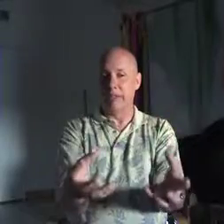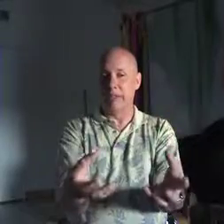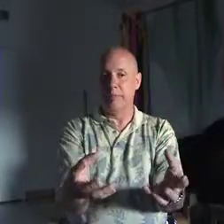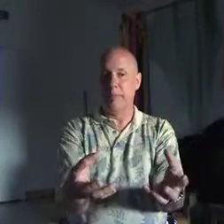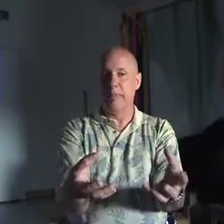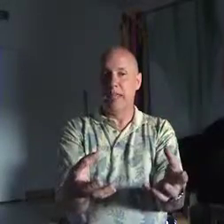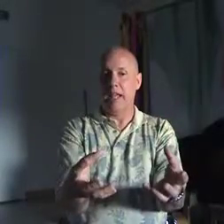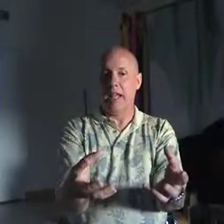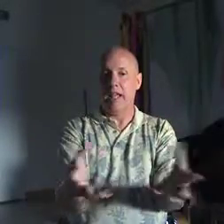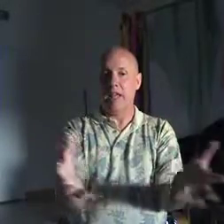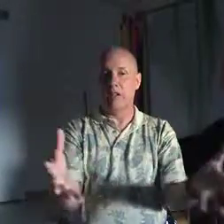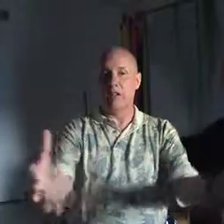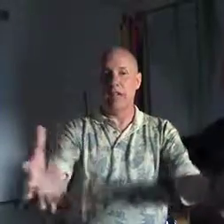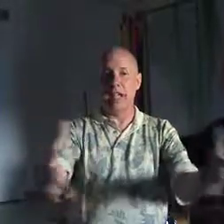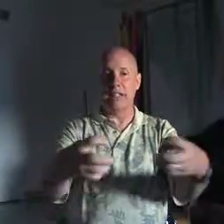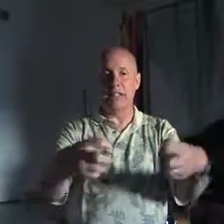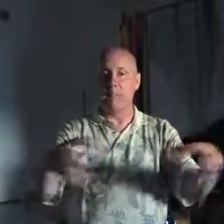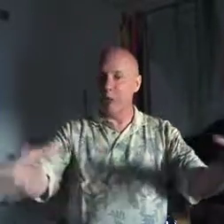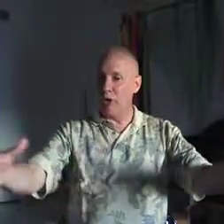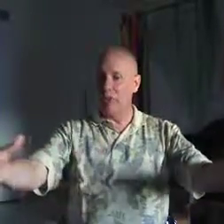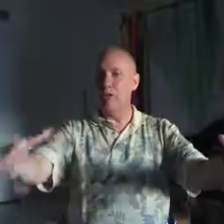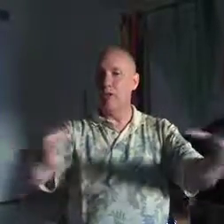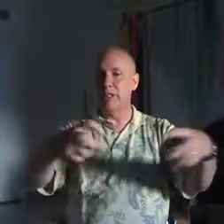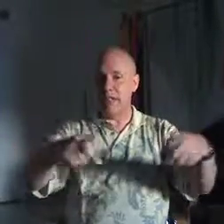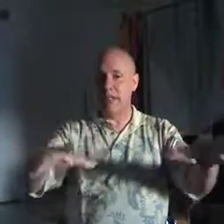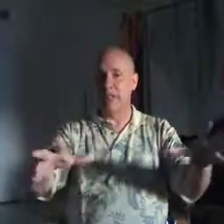and collect empirical data.